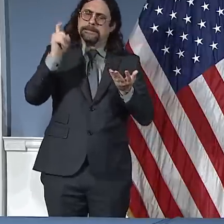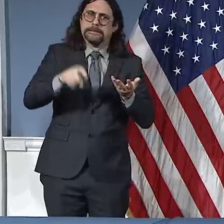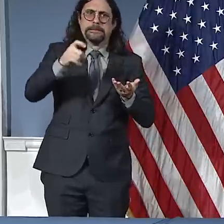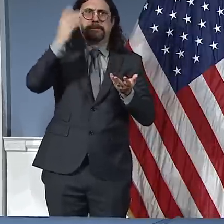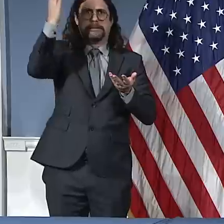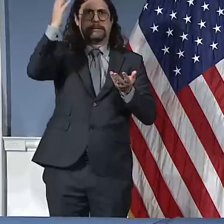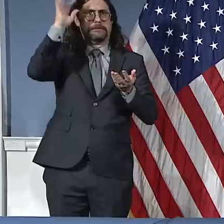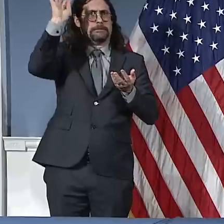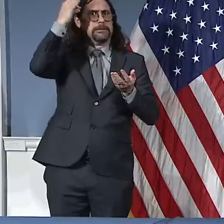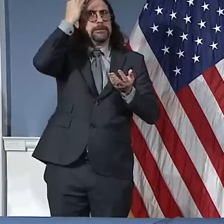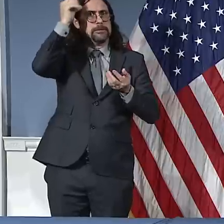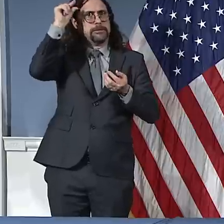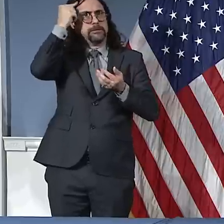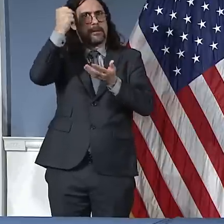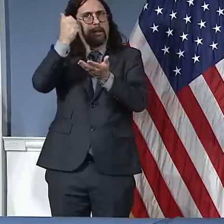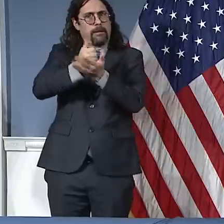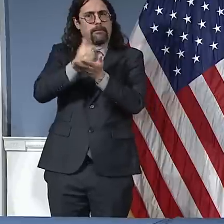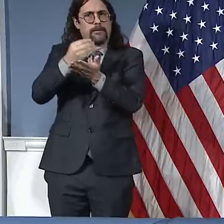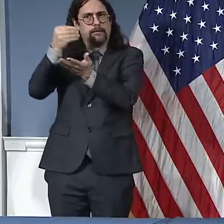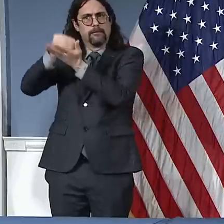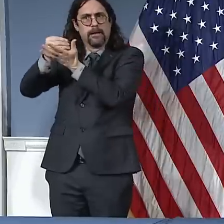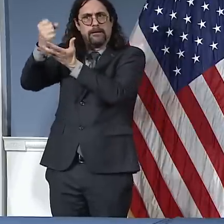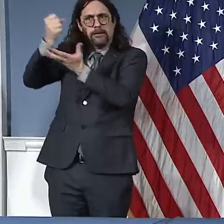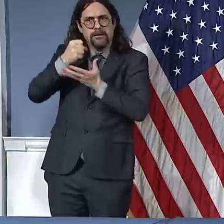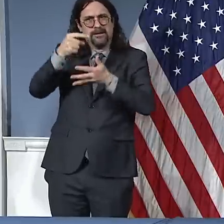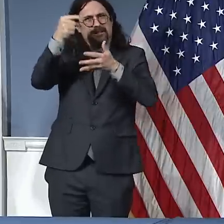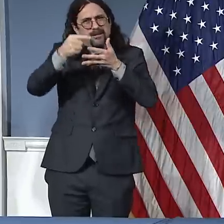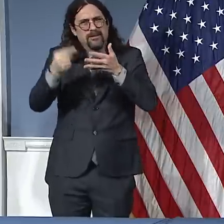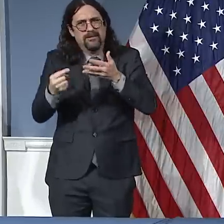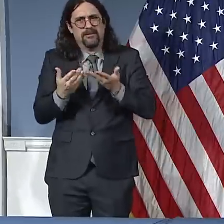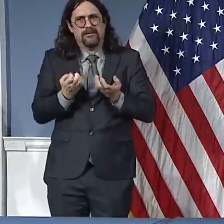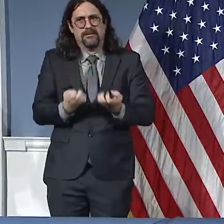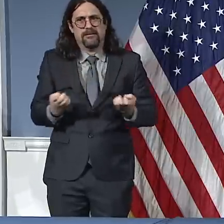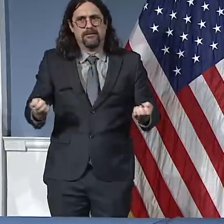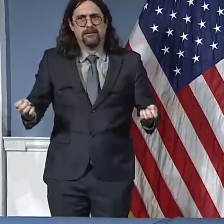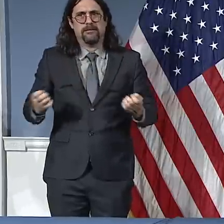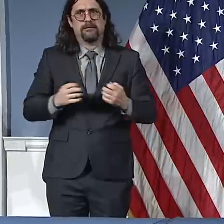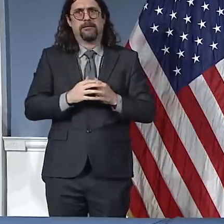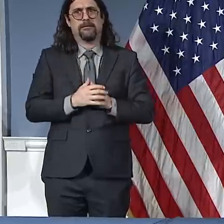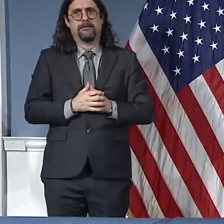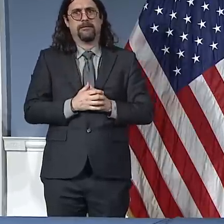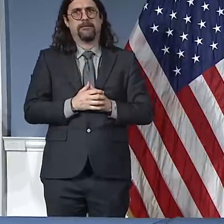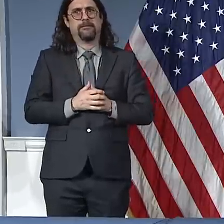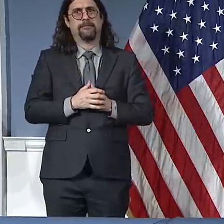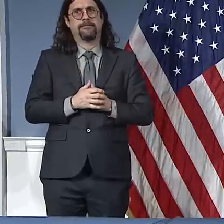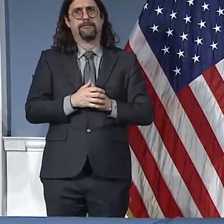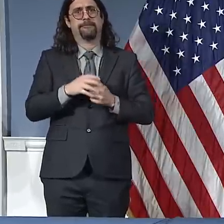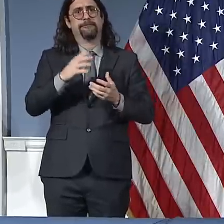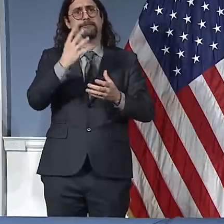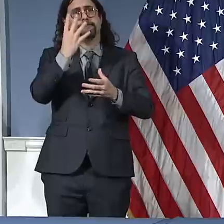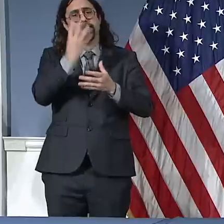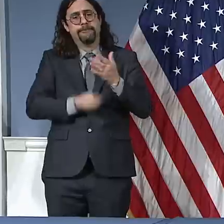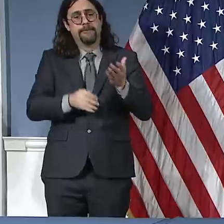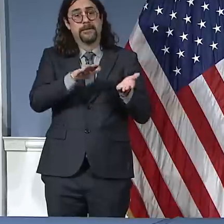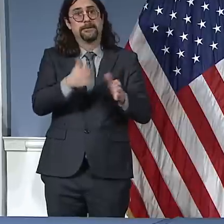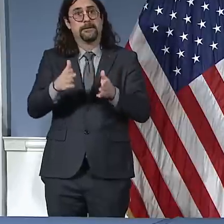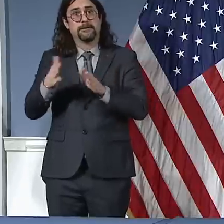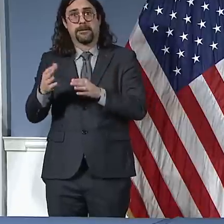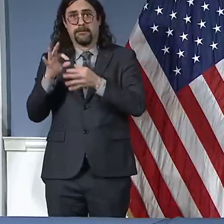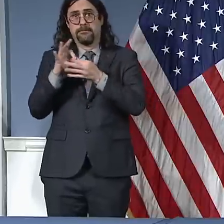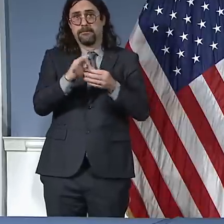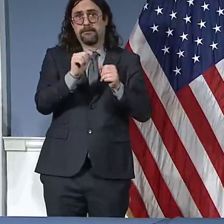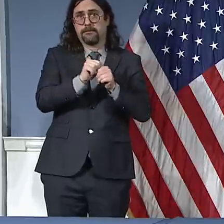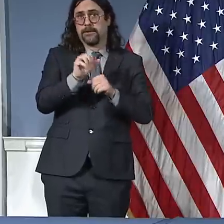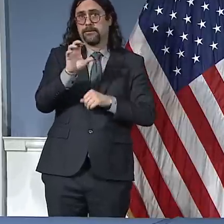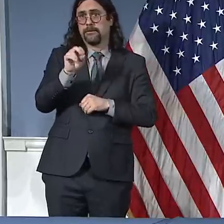131 as of this moment. 131 New Yorkers we've lost. The breakout by Burrow, 4